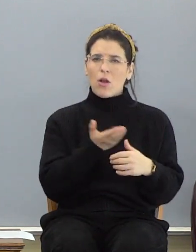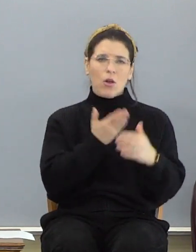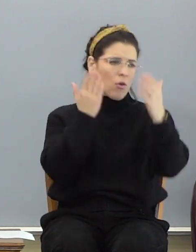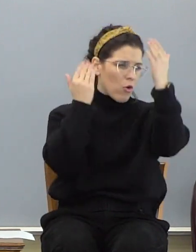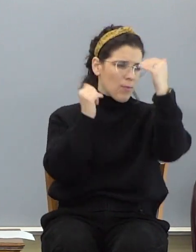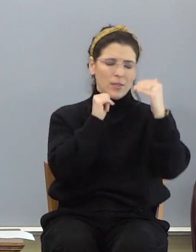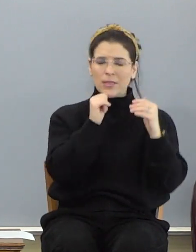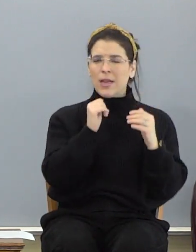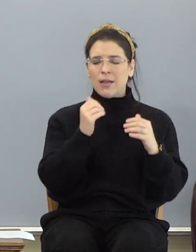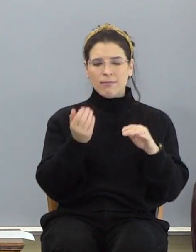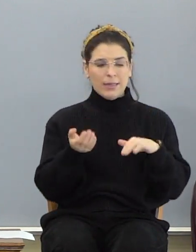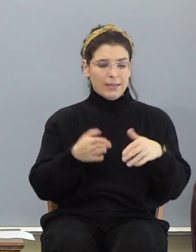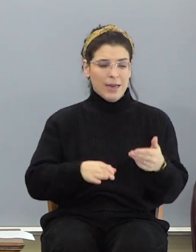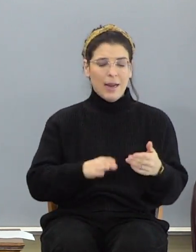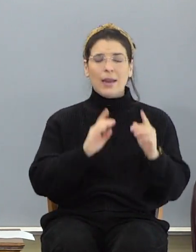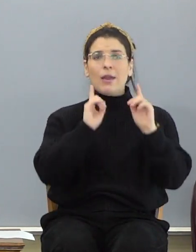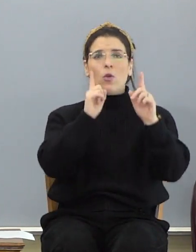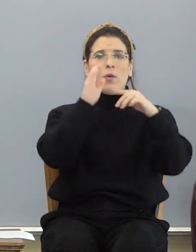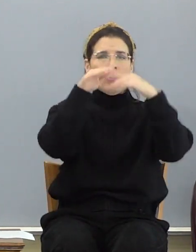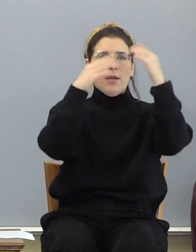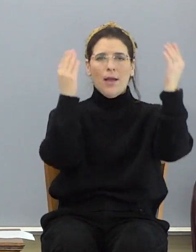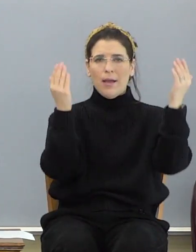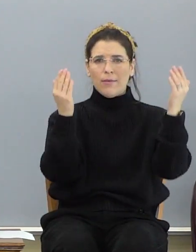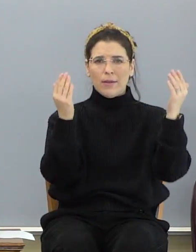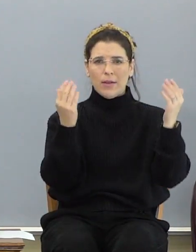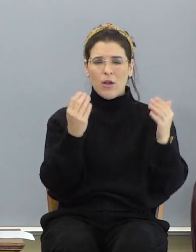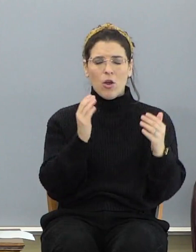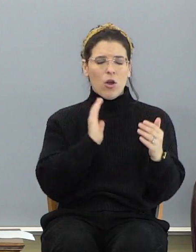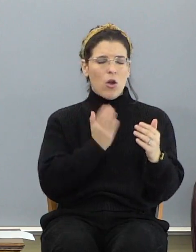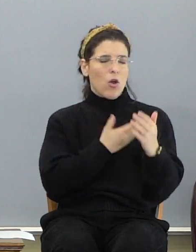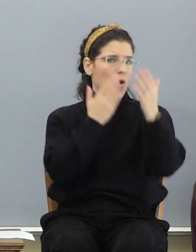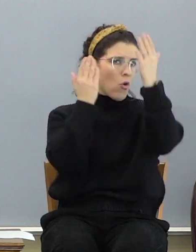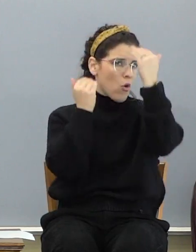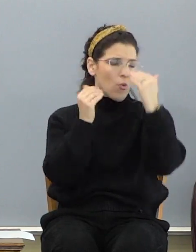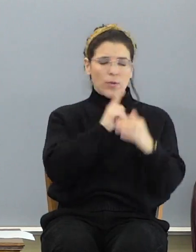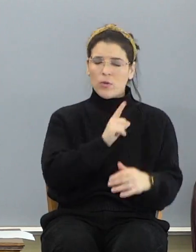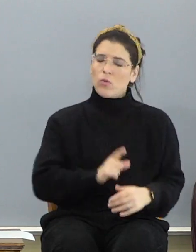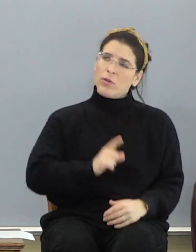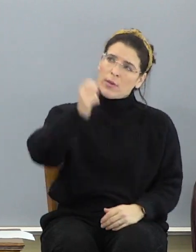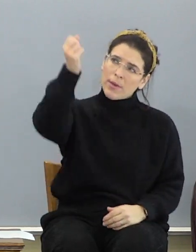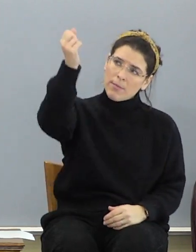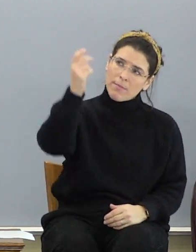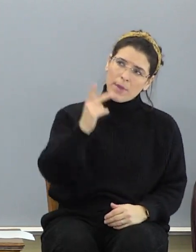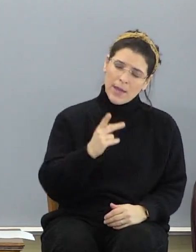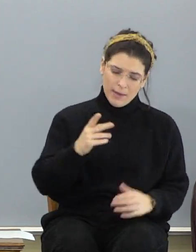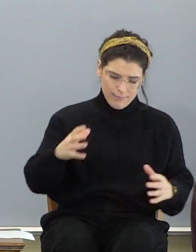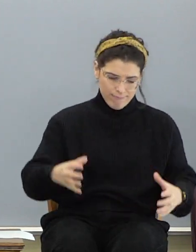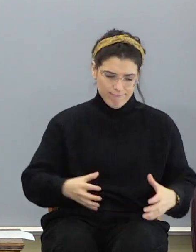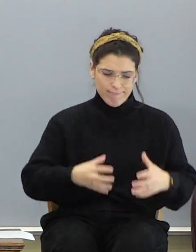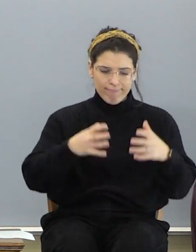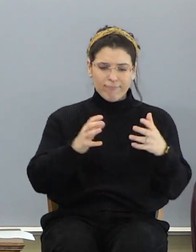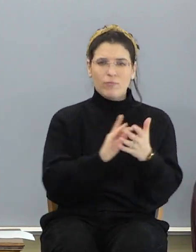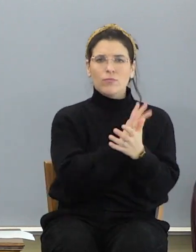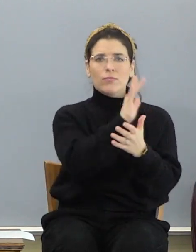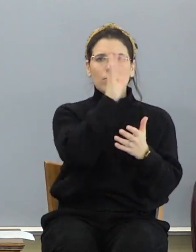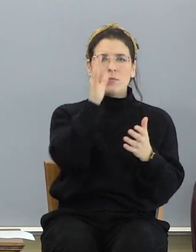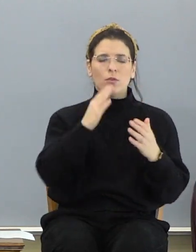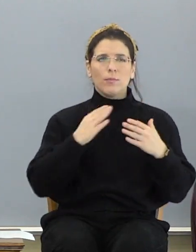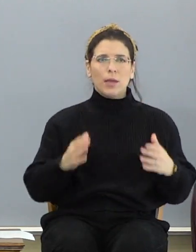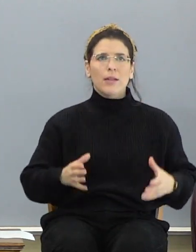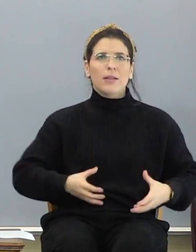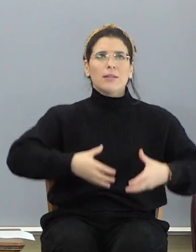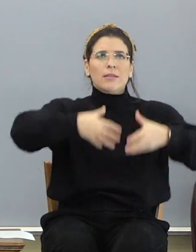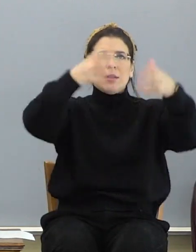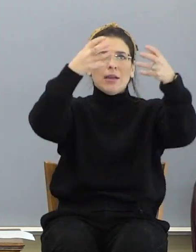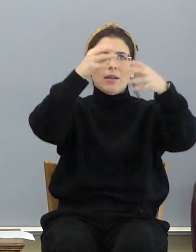is not dying and going to heaven. Our hope is the Lord coming back, taking, gives us a glorified body, and then taking us into